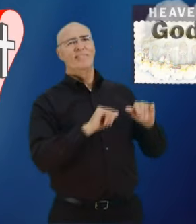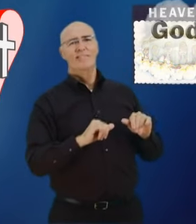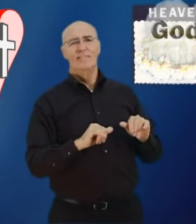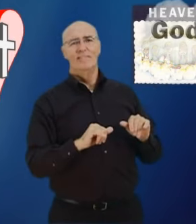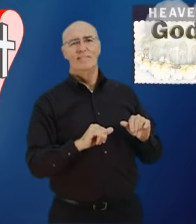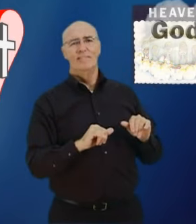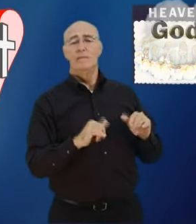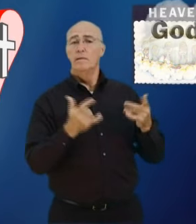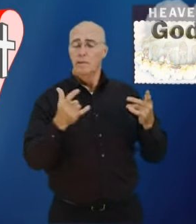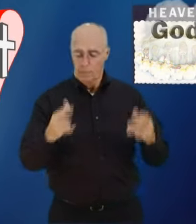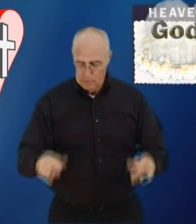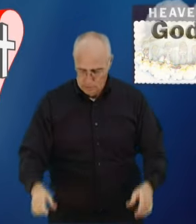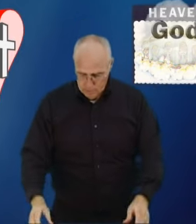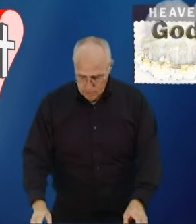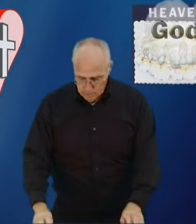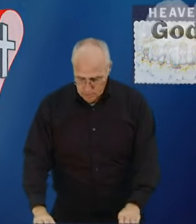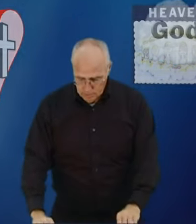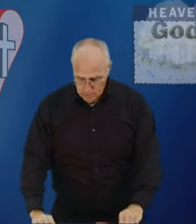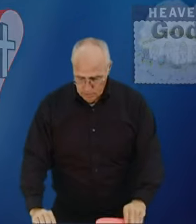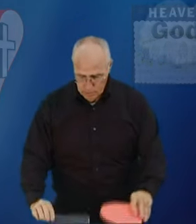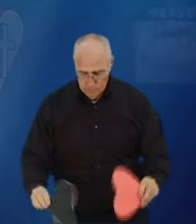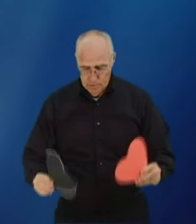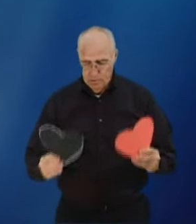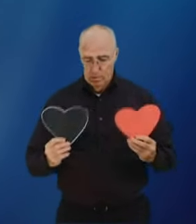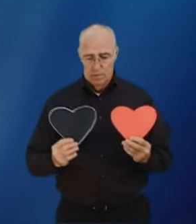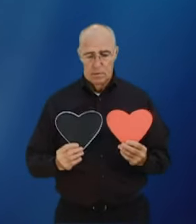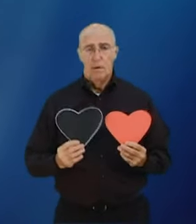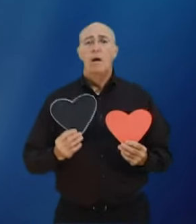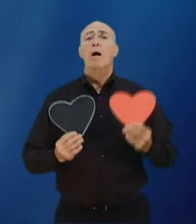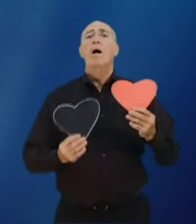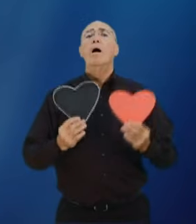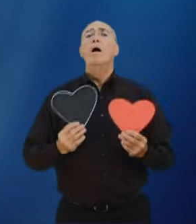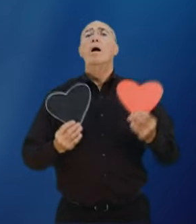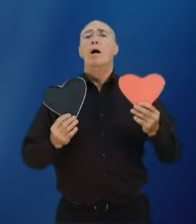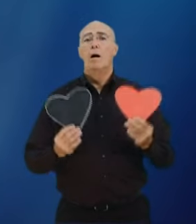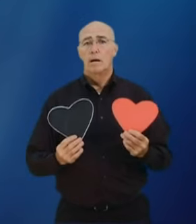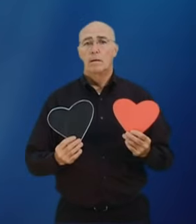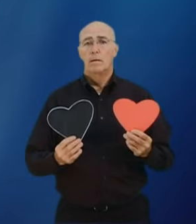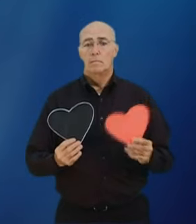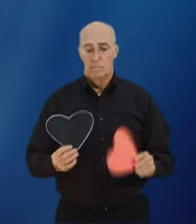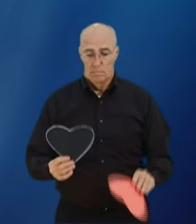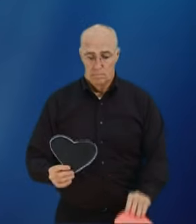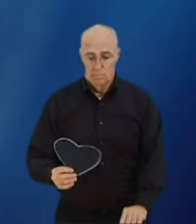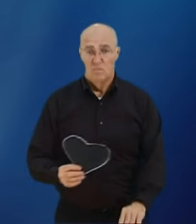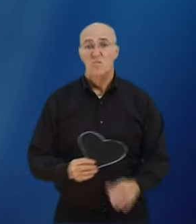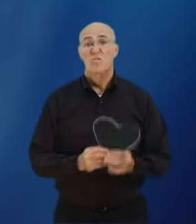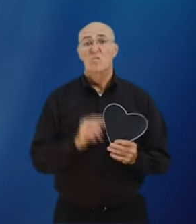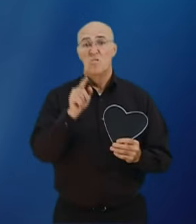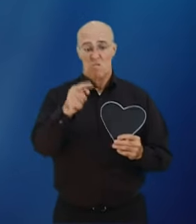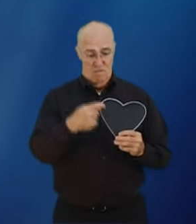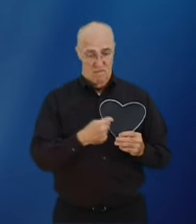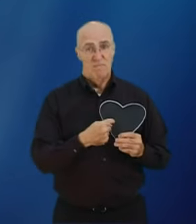to accept Jesus and to go to heaven forever now which will you choose